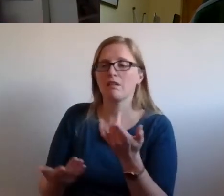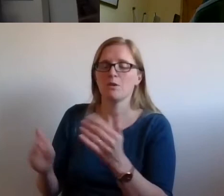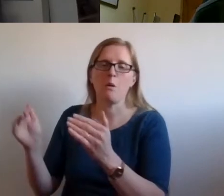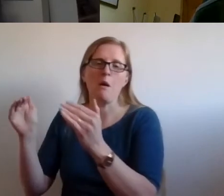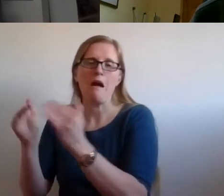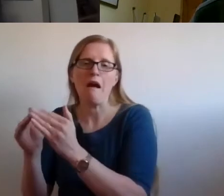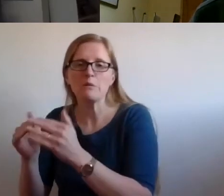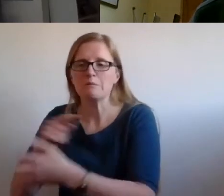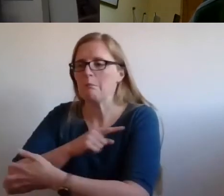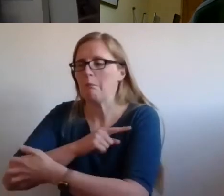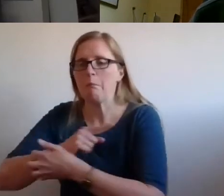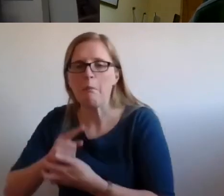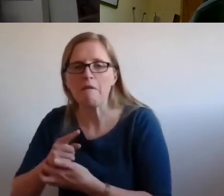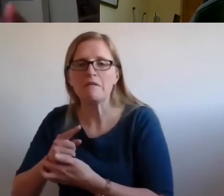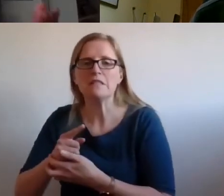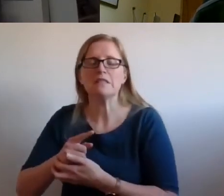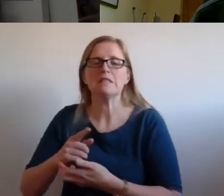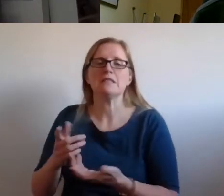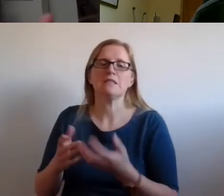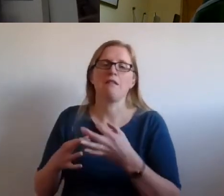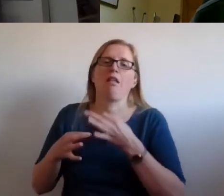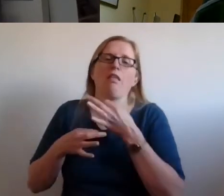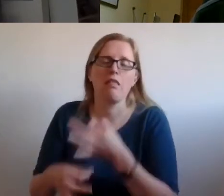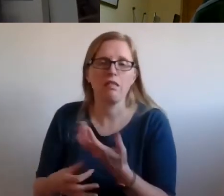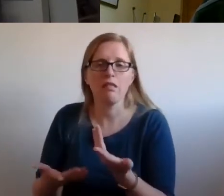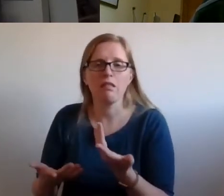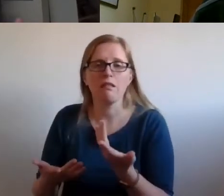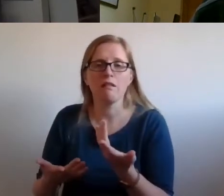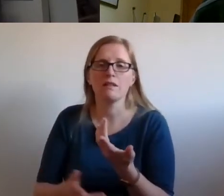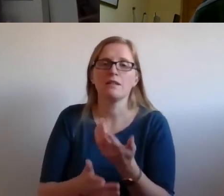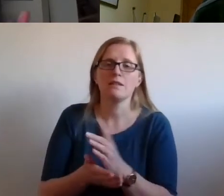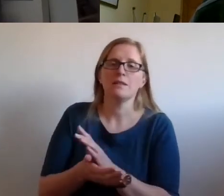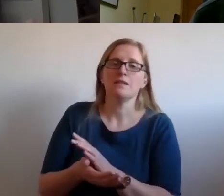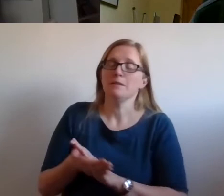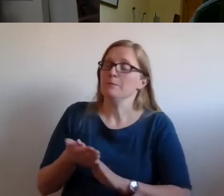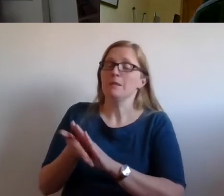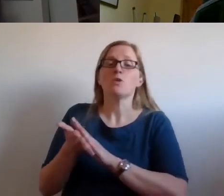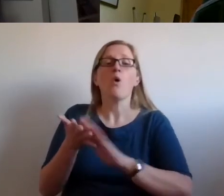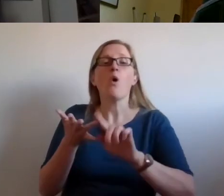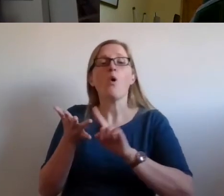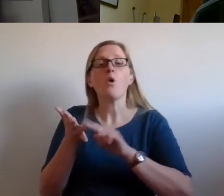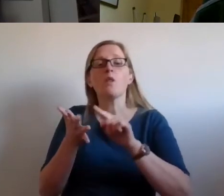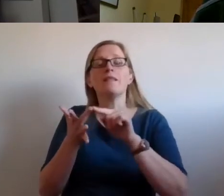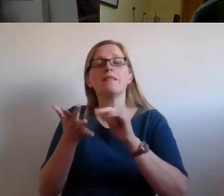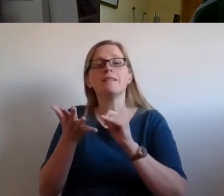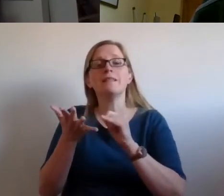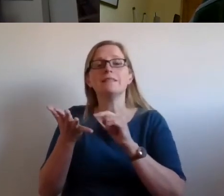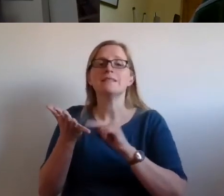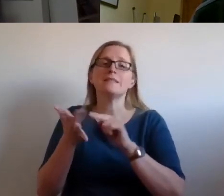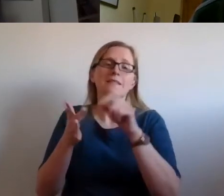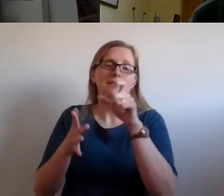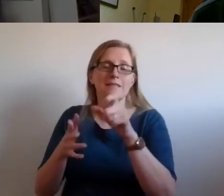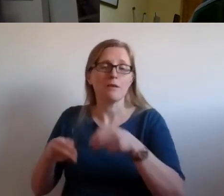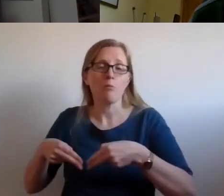that that holistic approach, building on the resilience and the, the motivation of these communities to